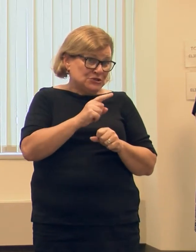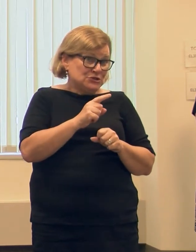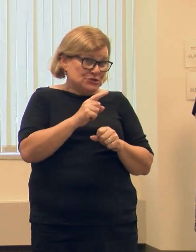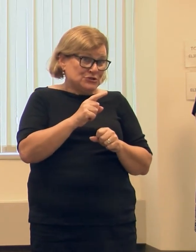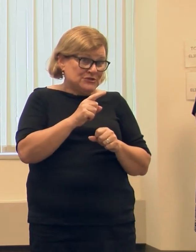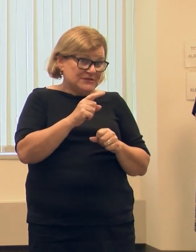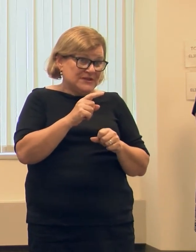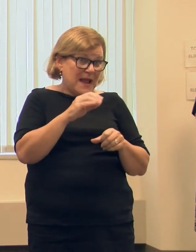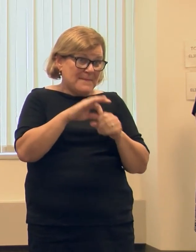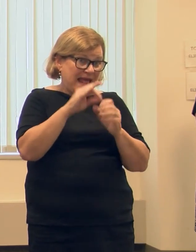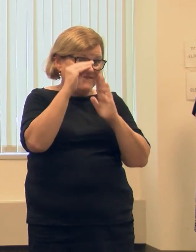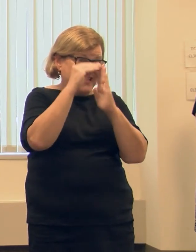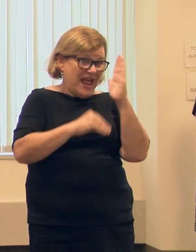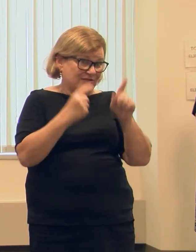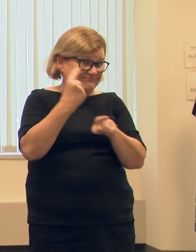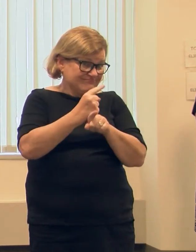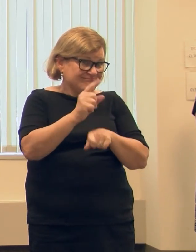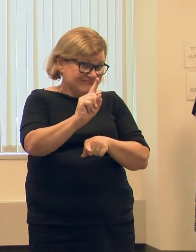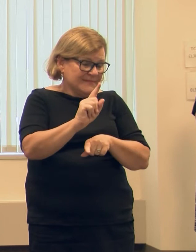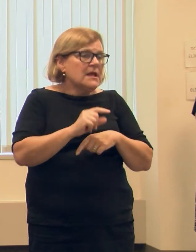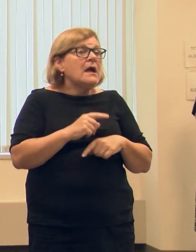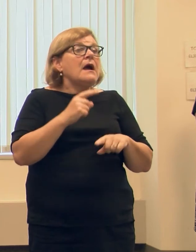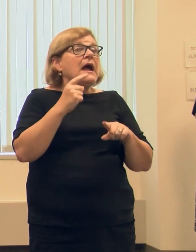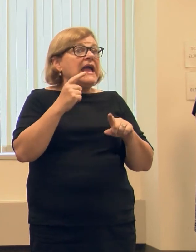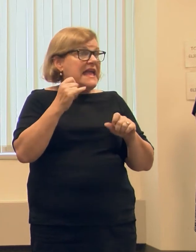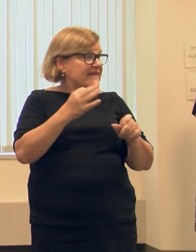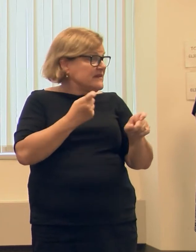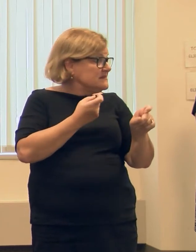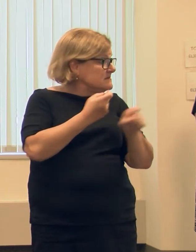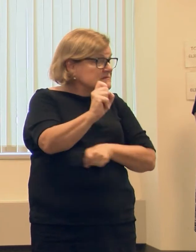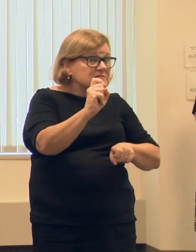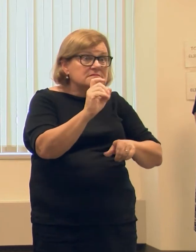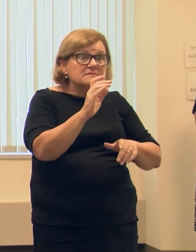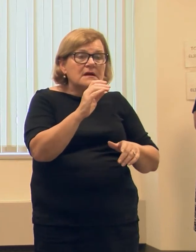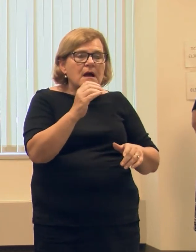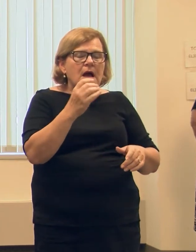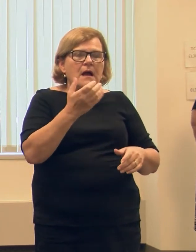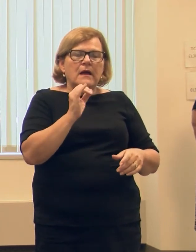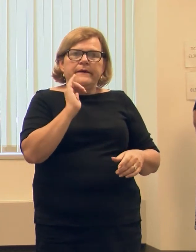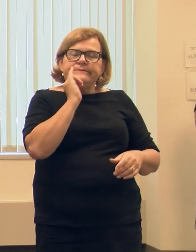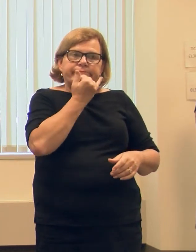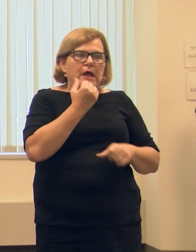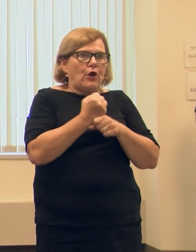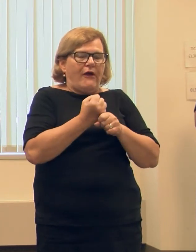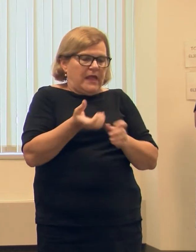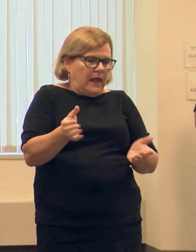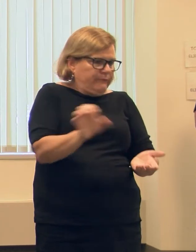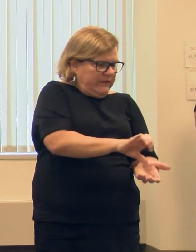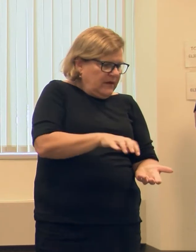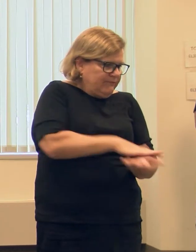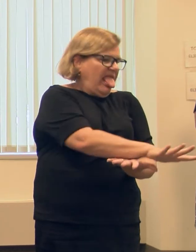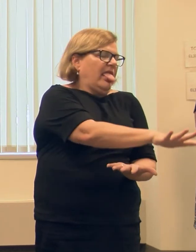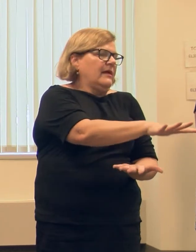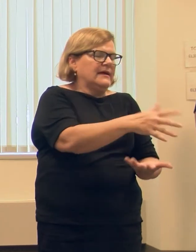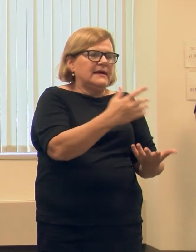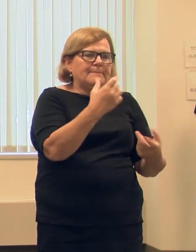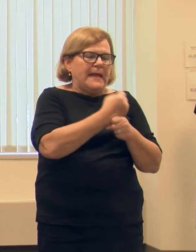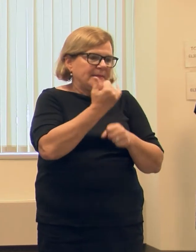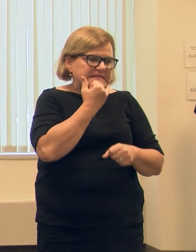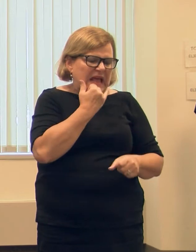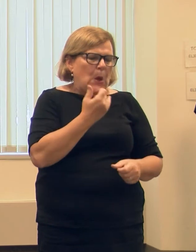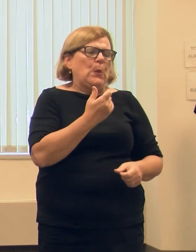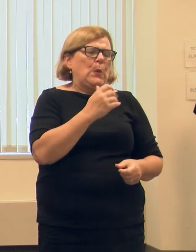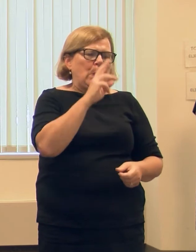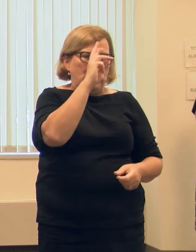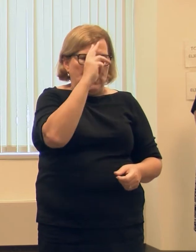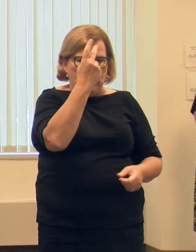your ballot filled out. Oh, and if you spoil your ballot, if you spill coffee on your ballot or you rip it or you made a mistake, you